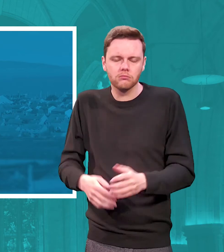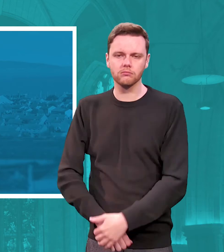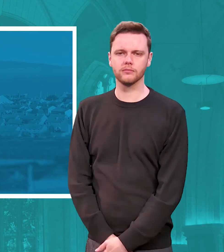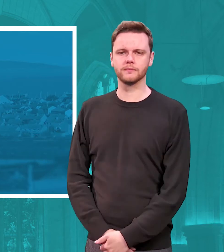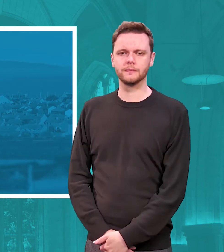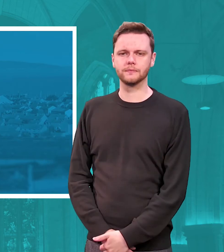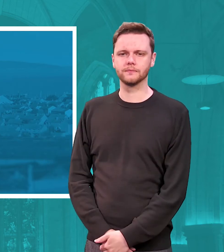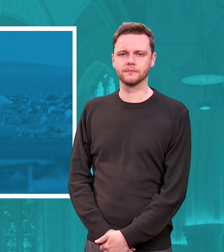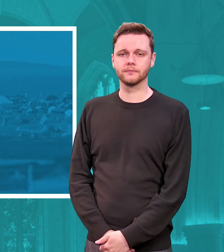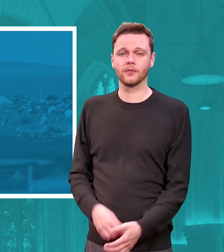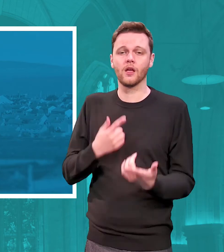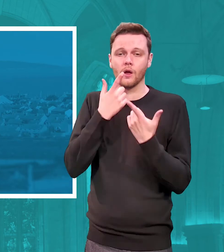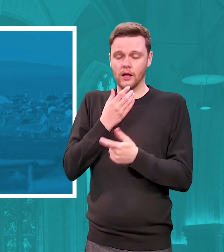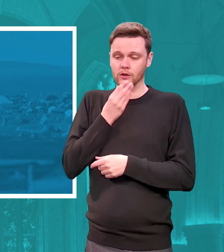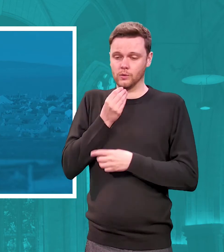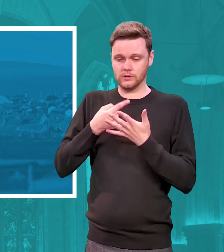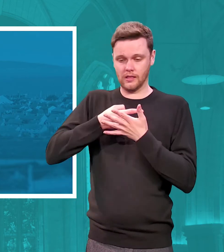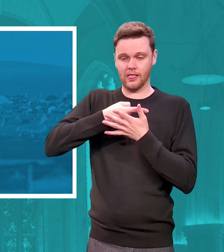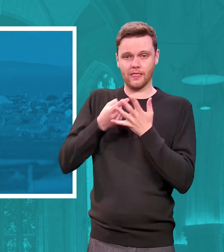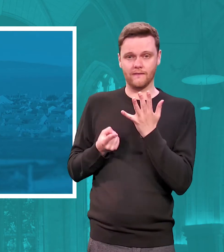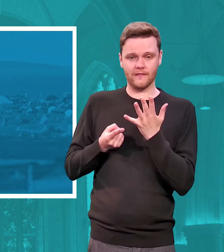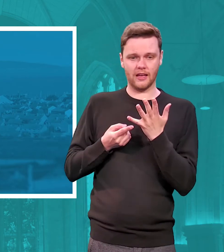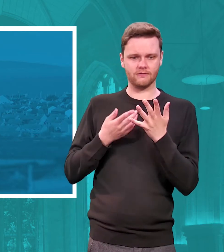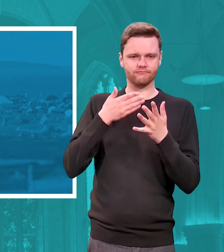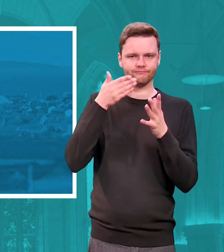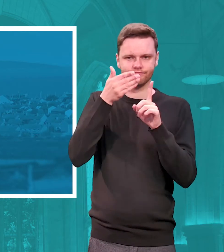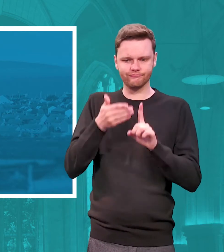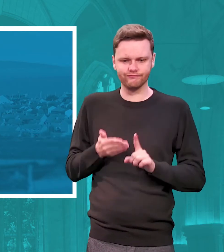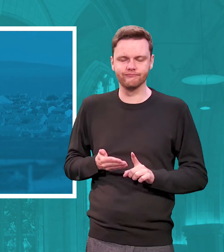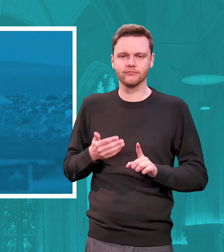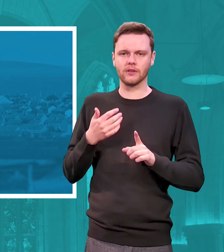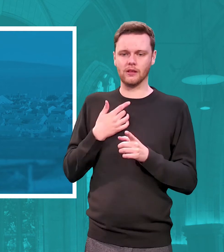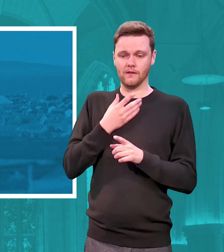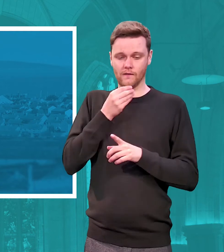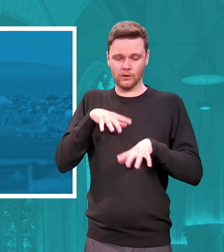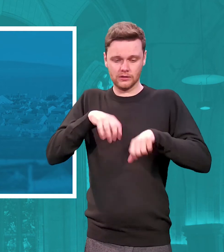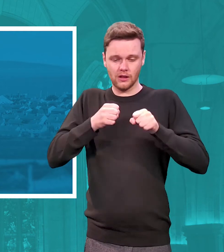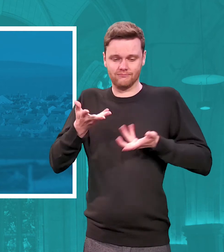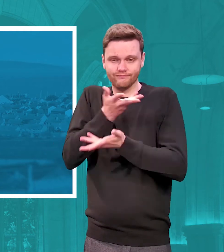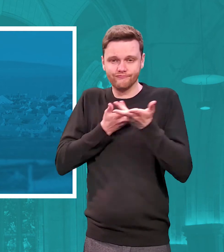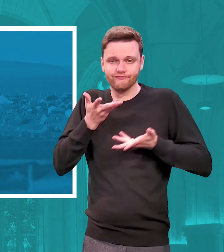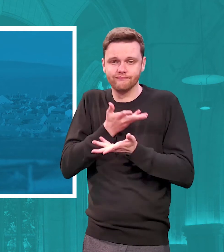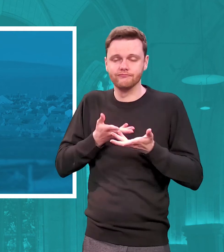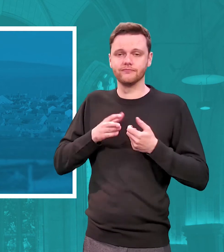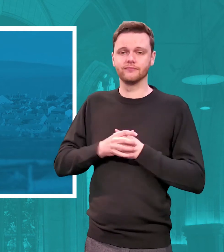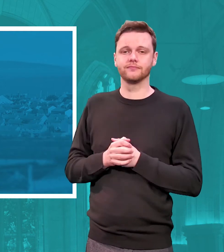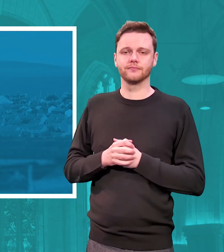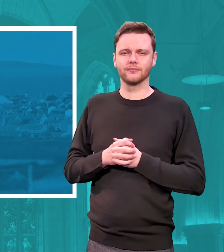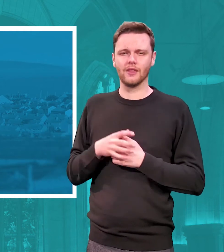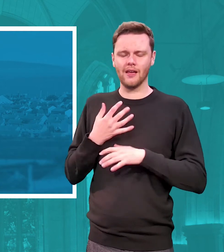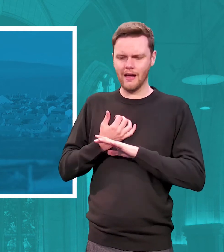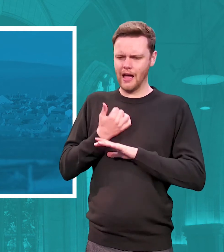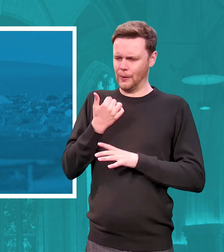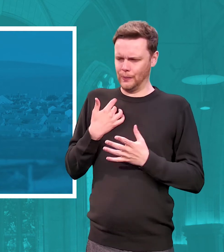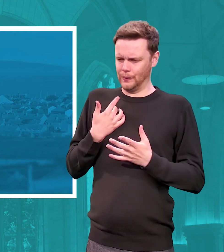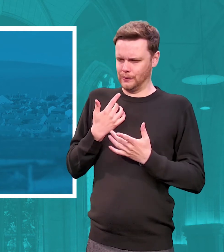you could use the five marks of mission as a catalyst for discussion how do you